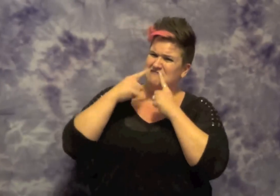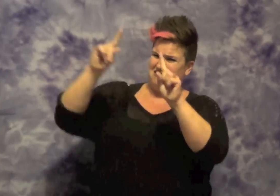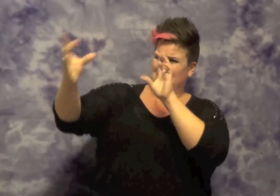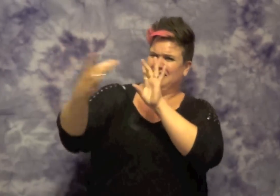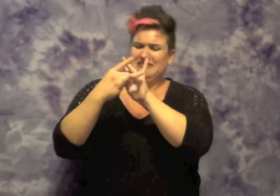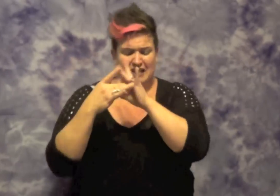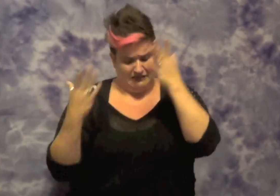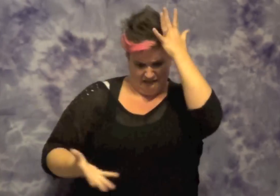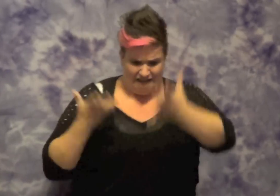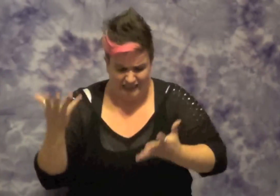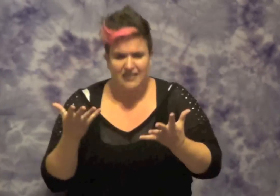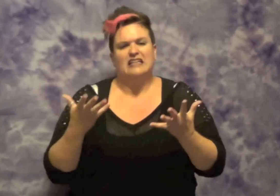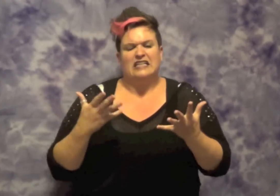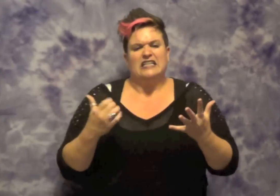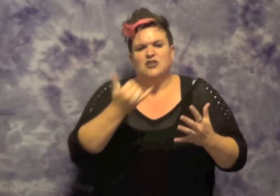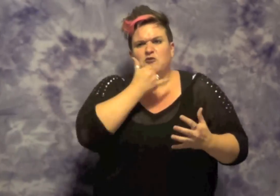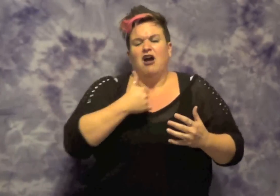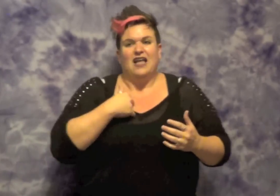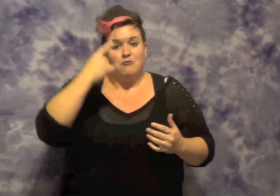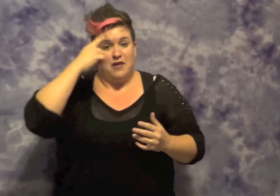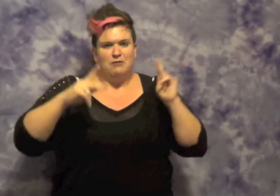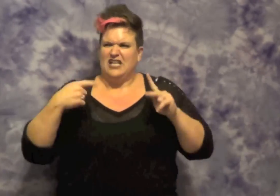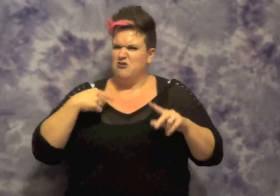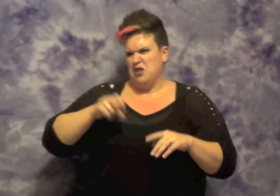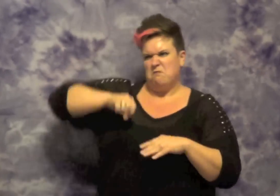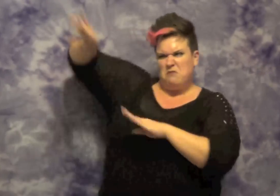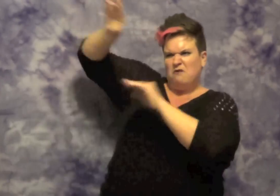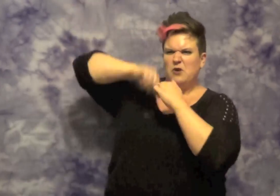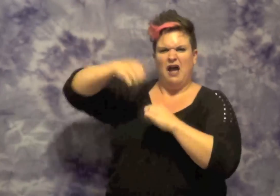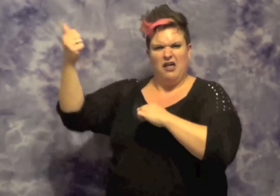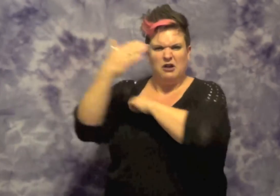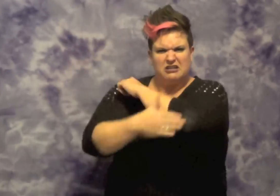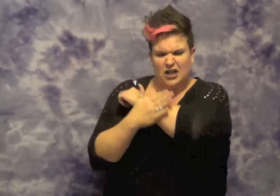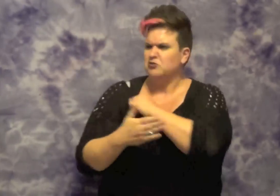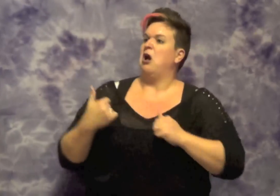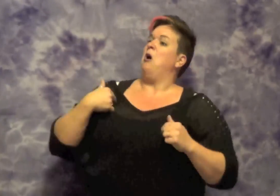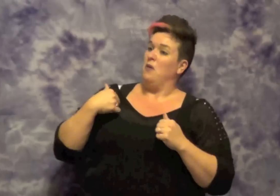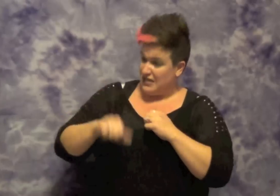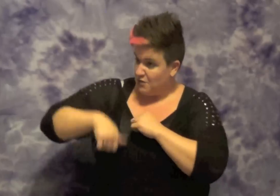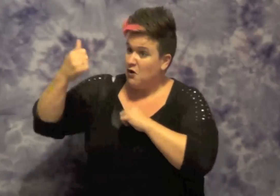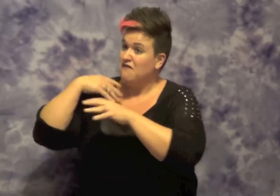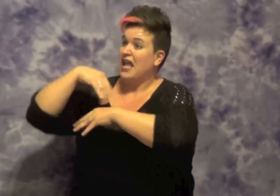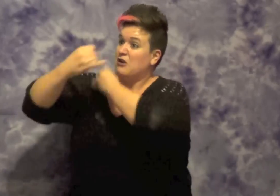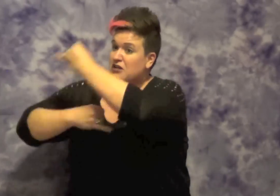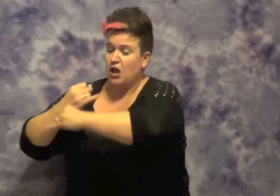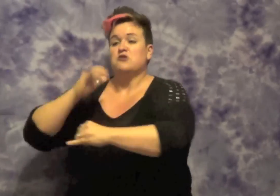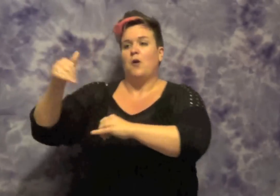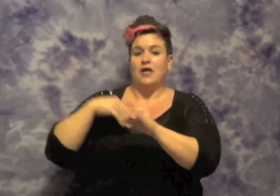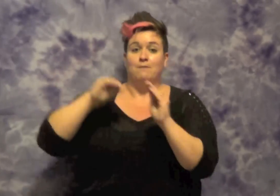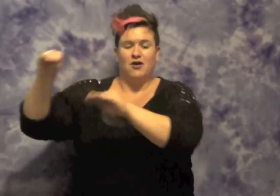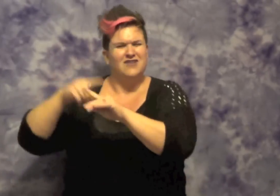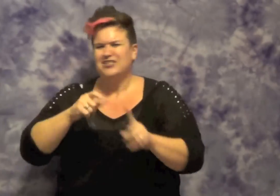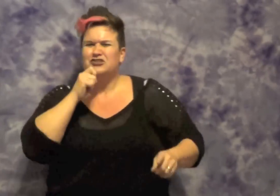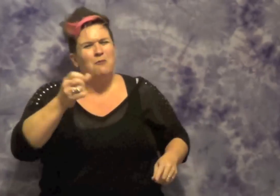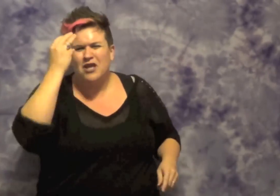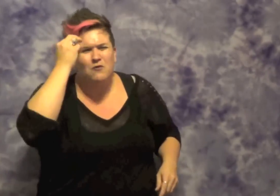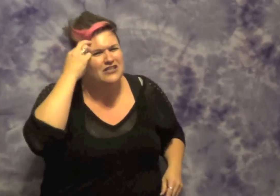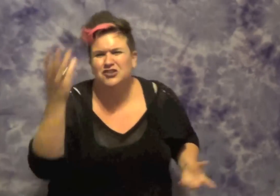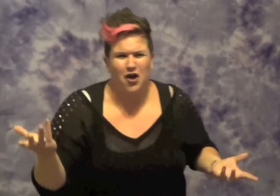fatal mistake. If you think I need to be overseas. And take a vacation. To trip abroad. And make a fall on a face. And don't be a retard. Be a king. Think not.